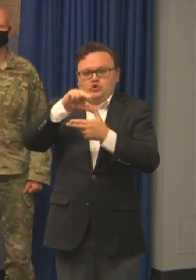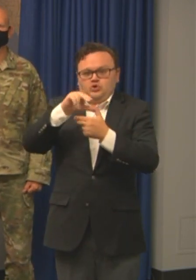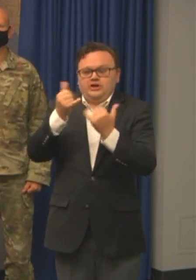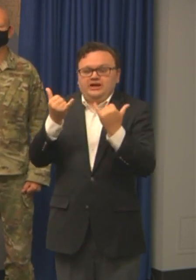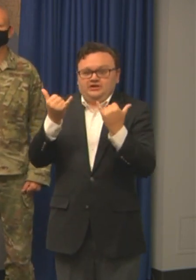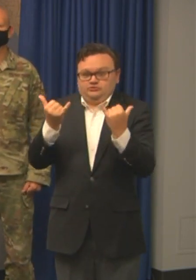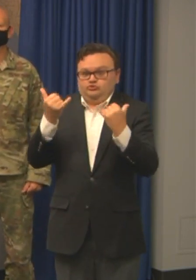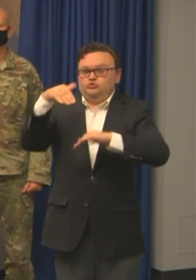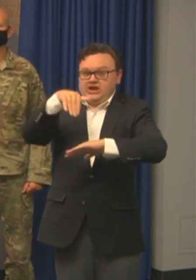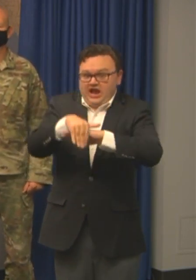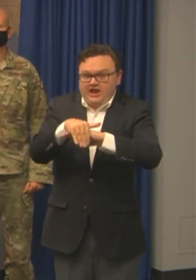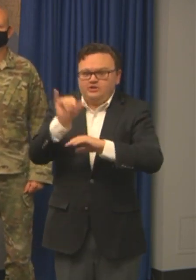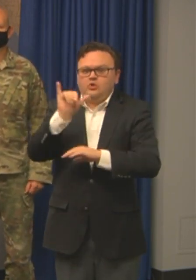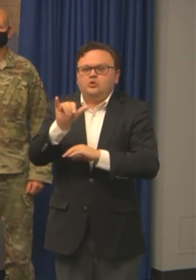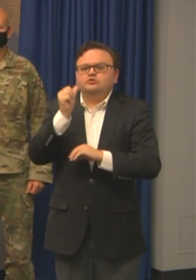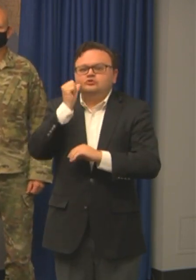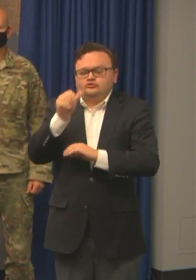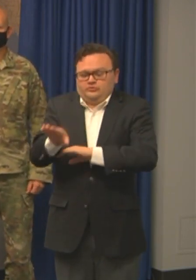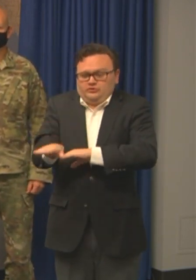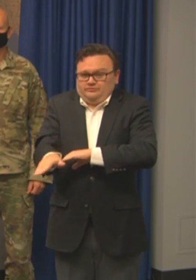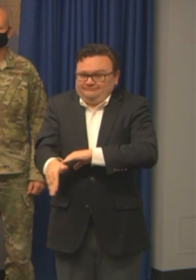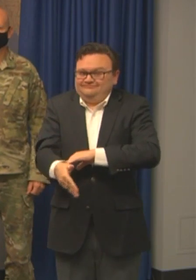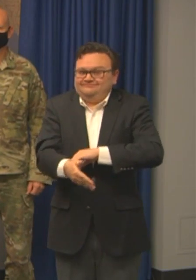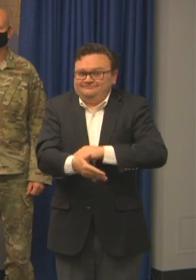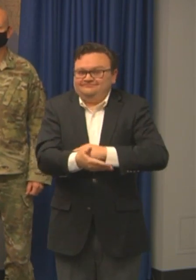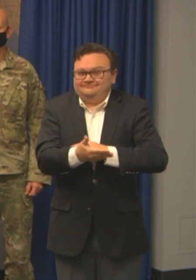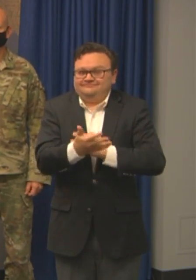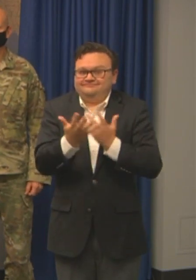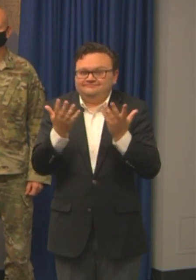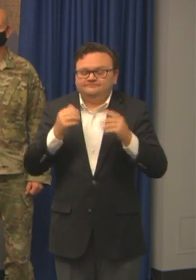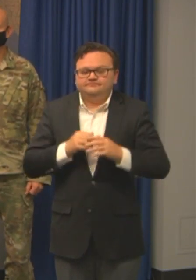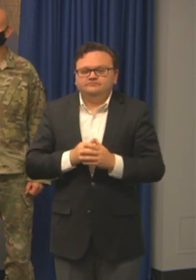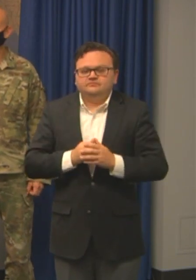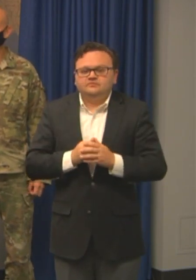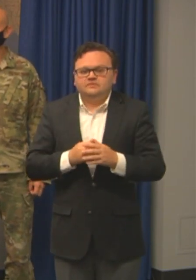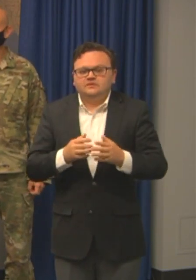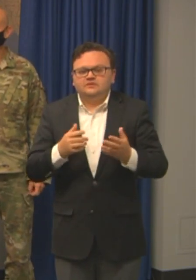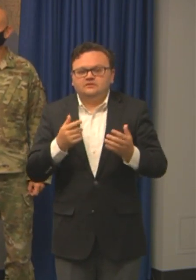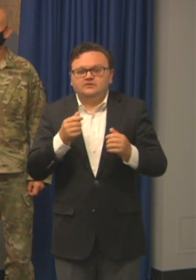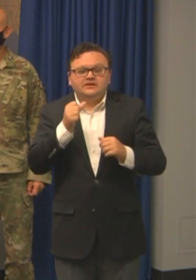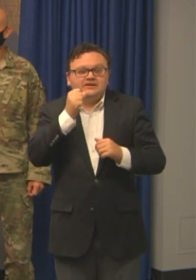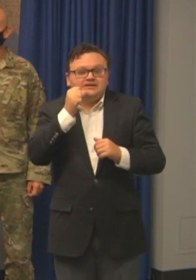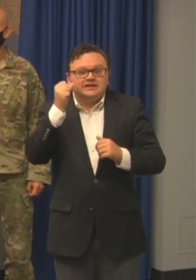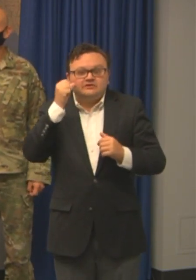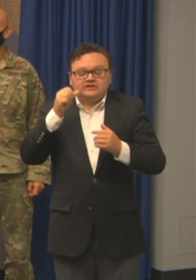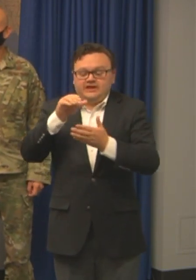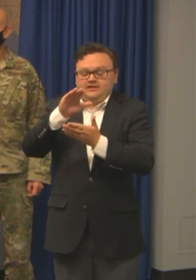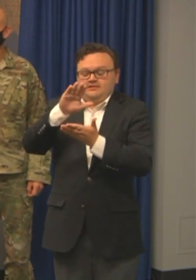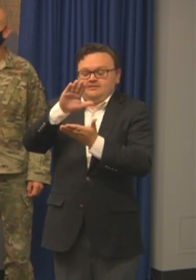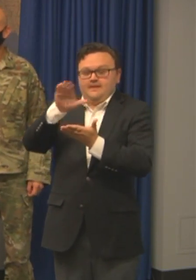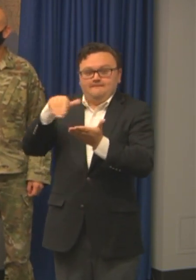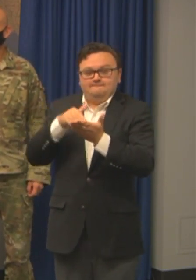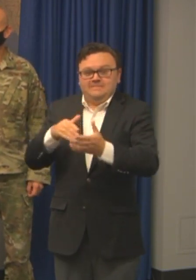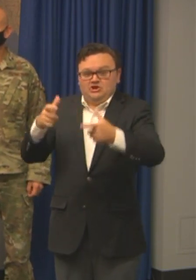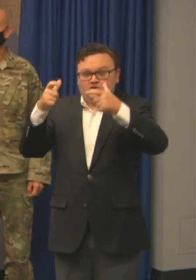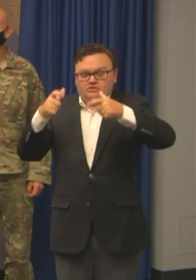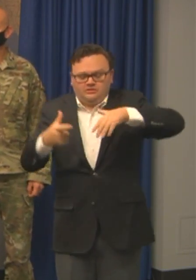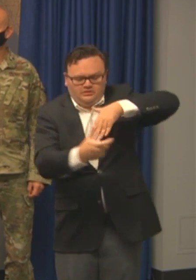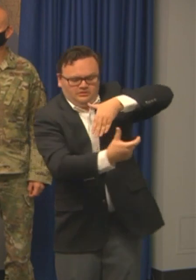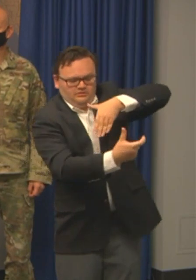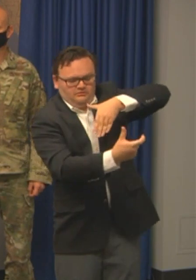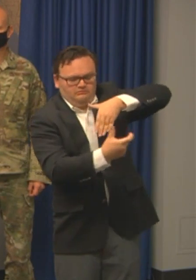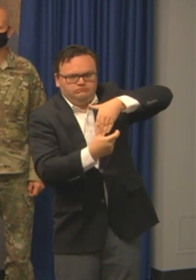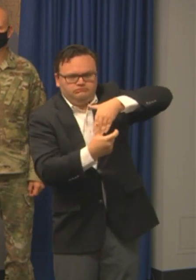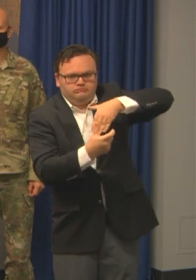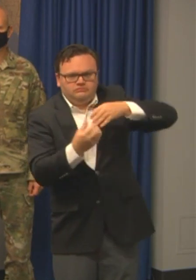tomorrow. Yesterday was kind of a shift of the eye closer to Florida's coast. This morning, it's a little